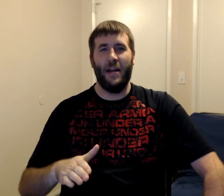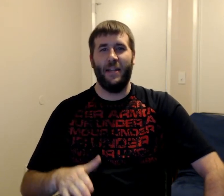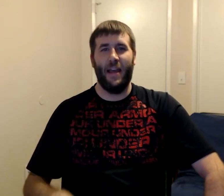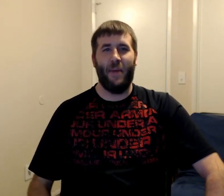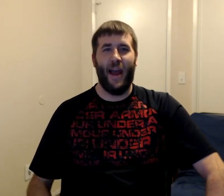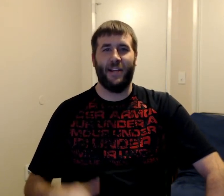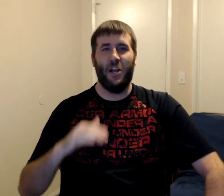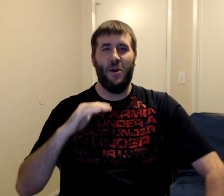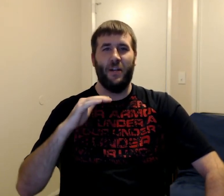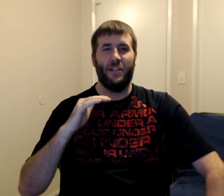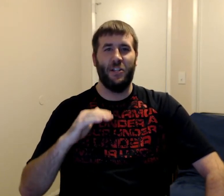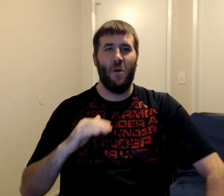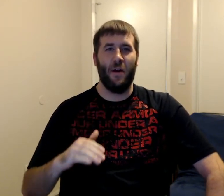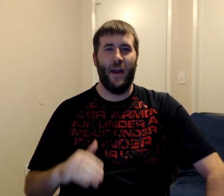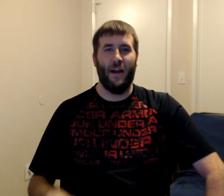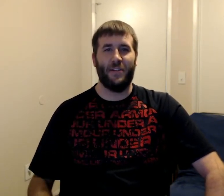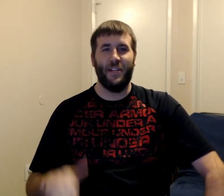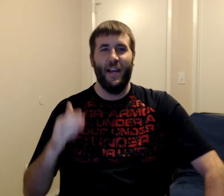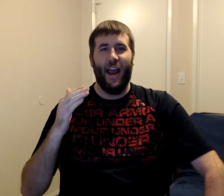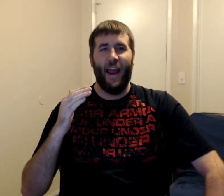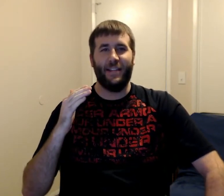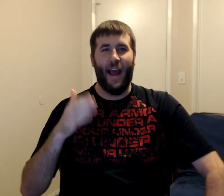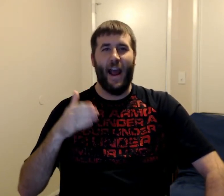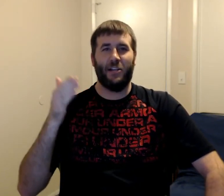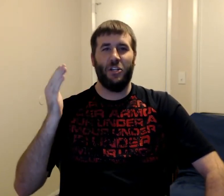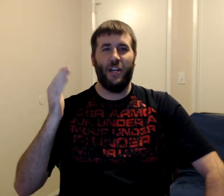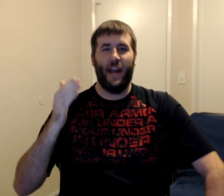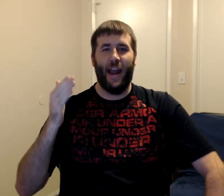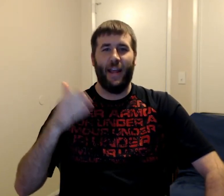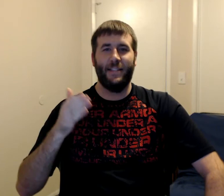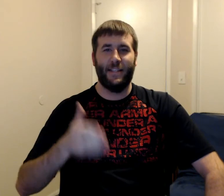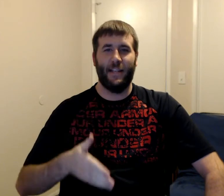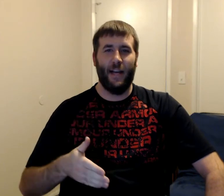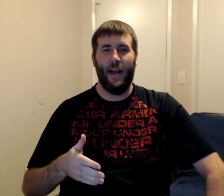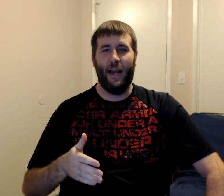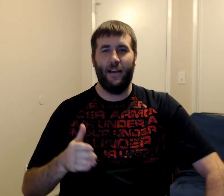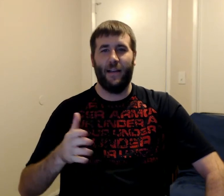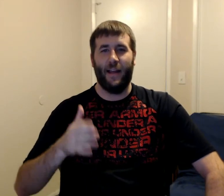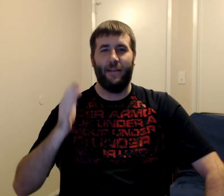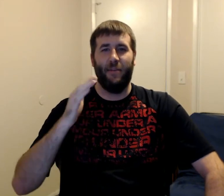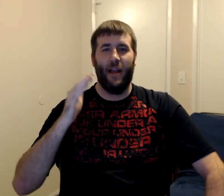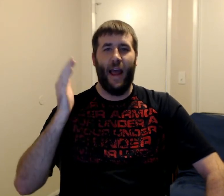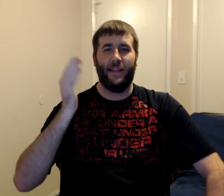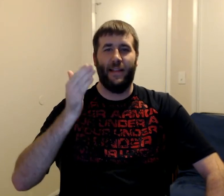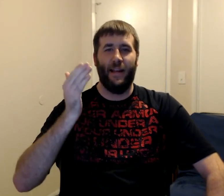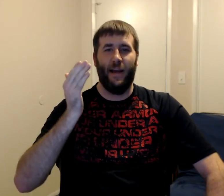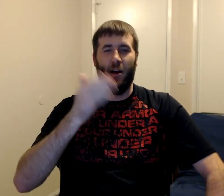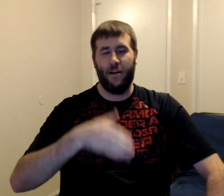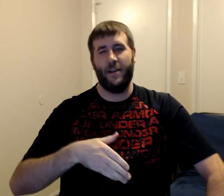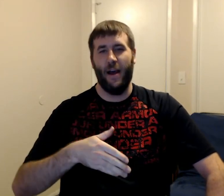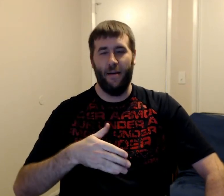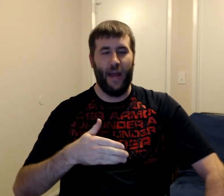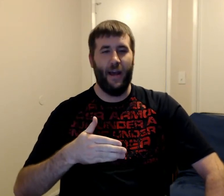in the impact zone it's nowhere else it's actually inside like at the hardy compound